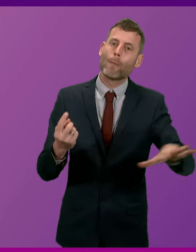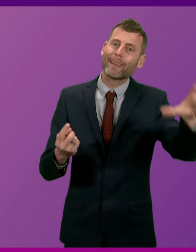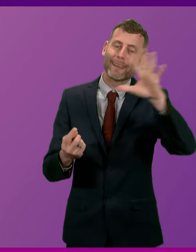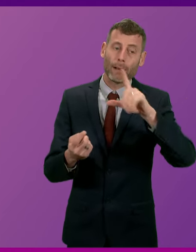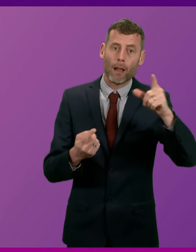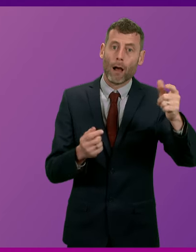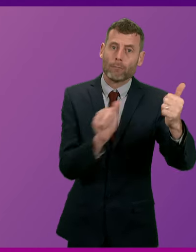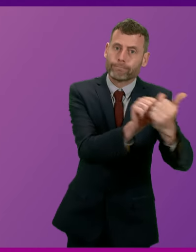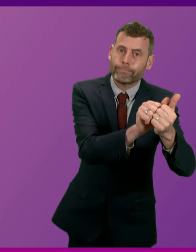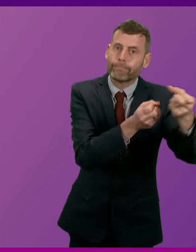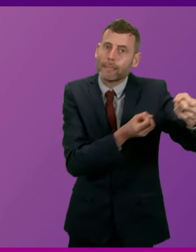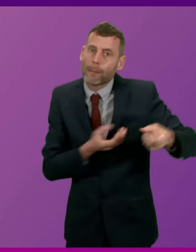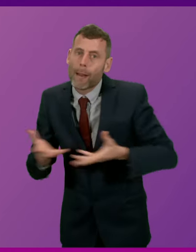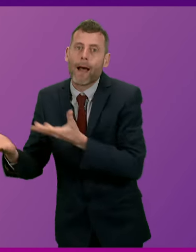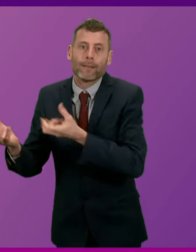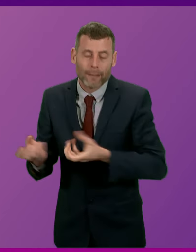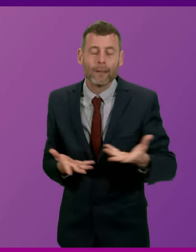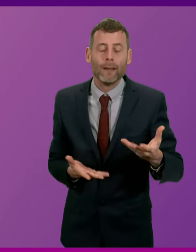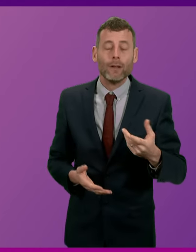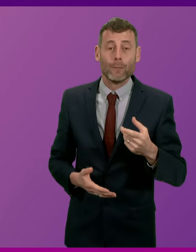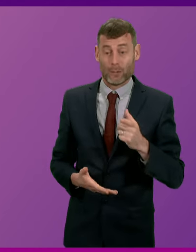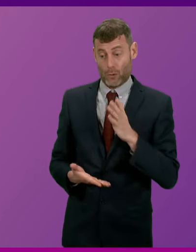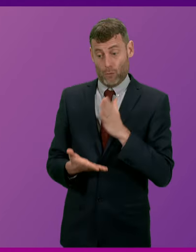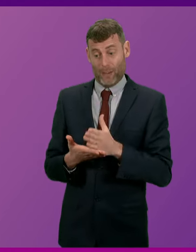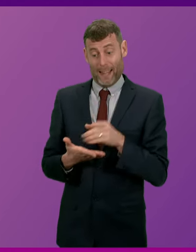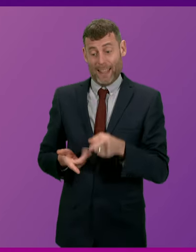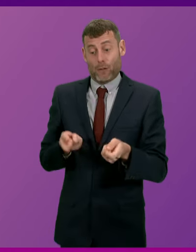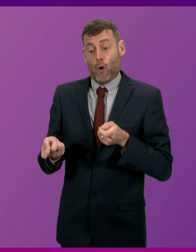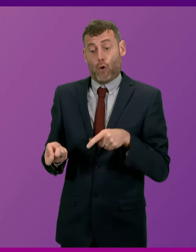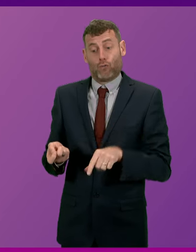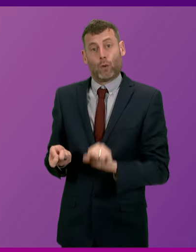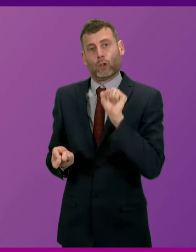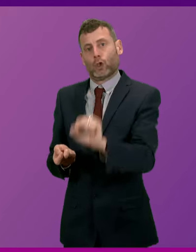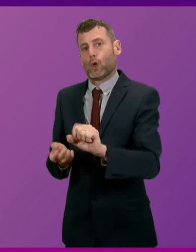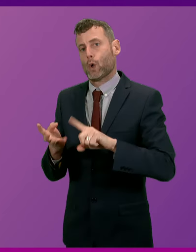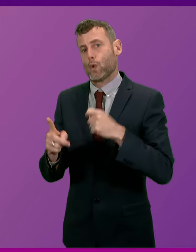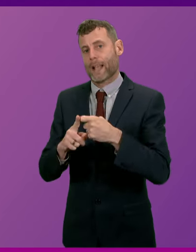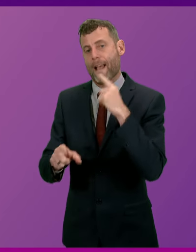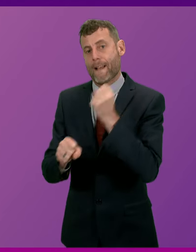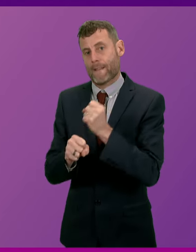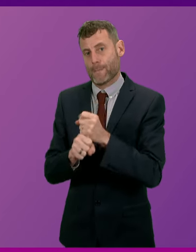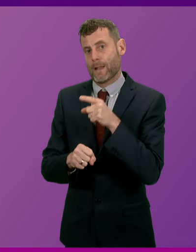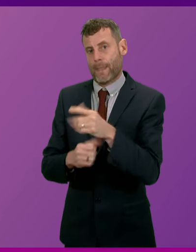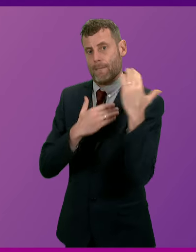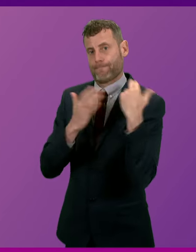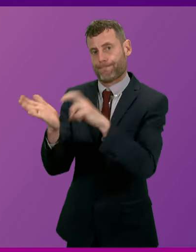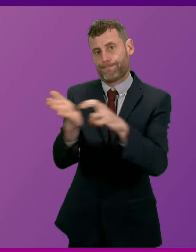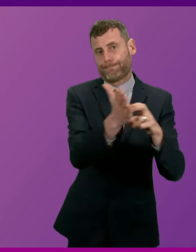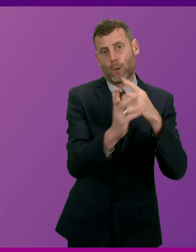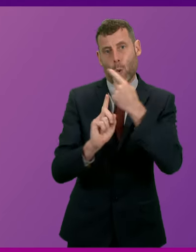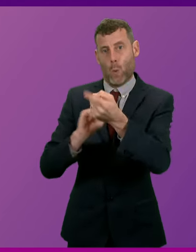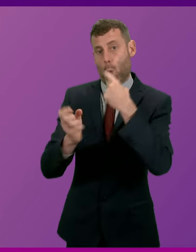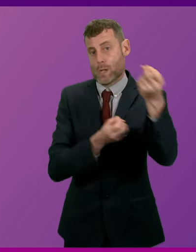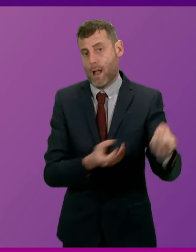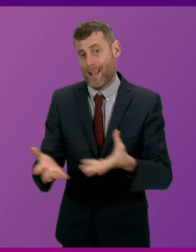While the supply of medicines is reserved to the UK Government, I want to reassure the Chamber that NHS Scotland has robust processes in